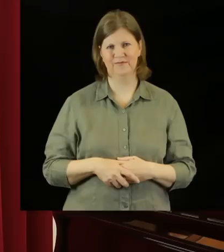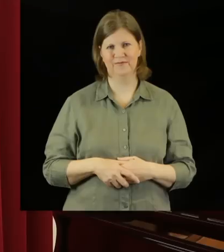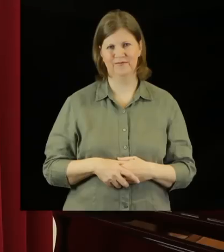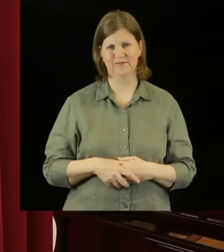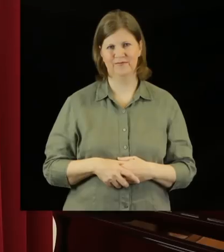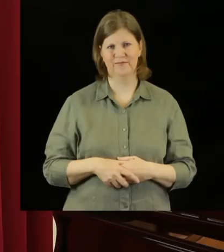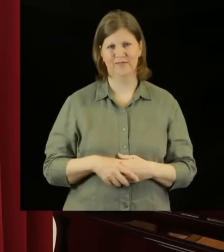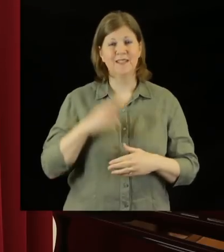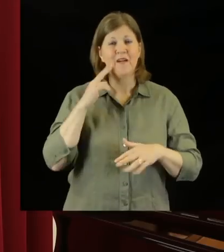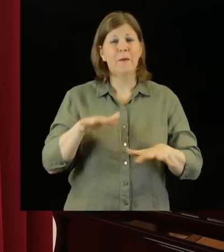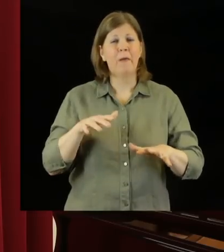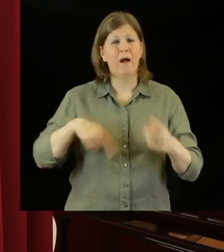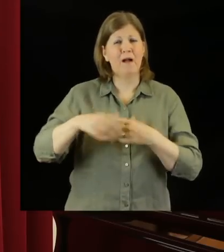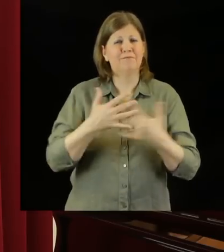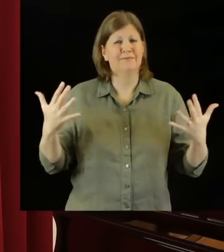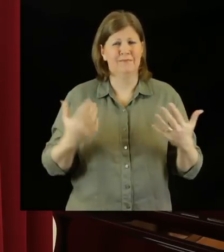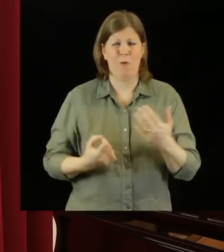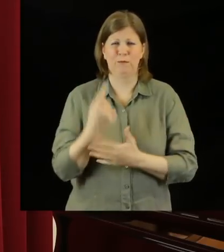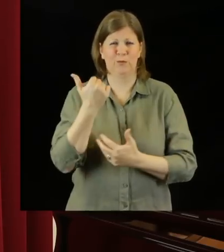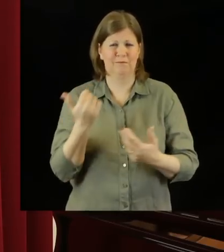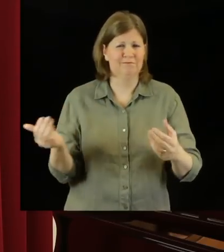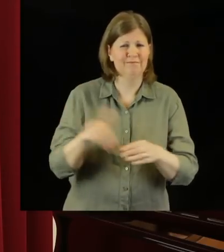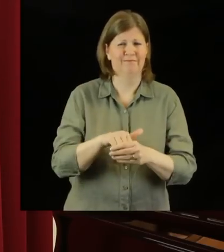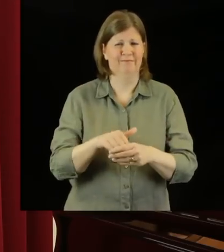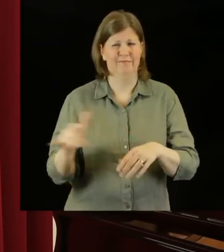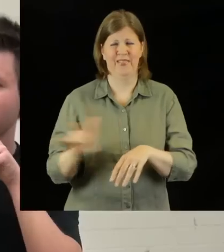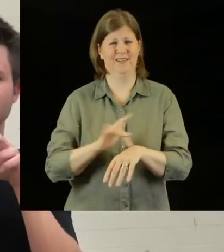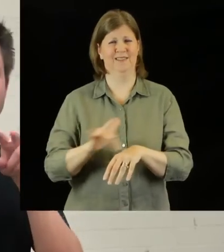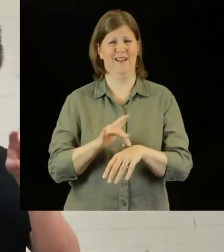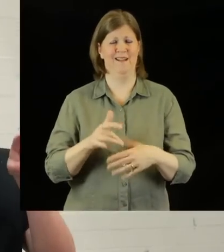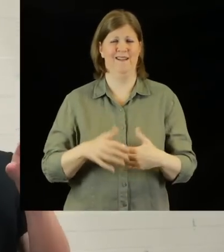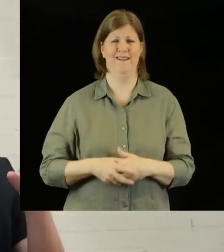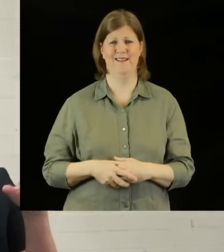A lot of deaf people have an opportunity to get involved in theatre.